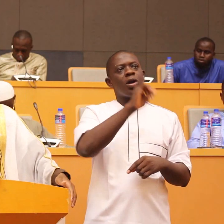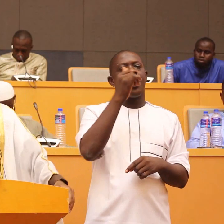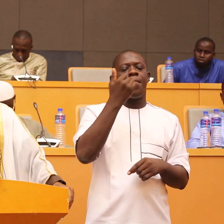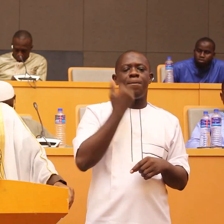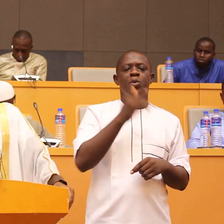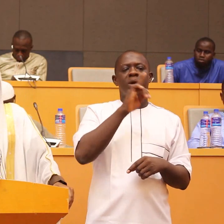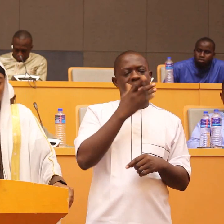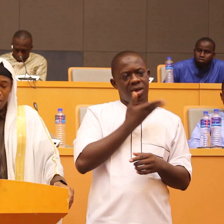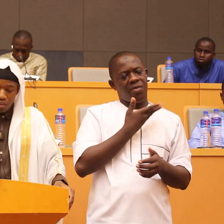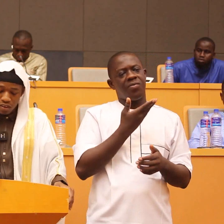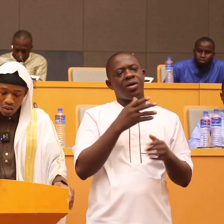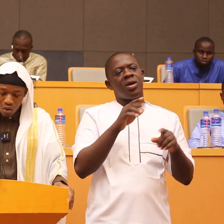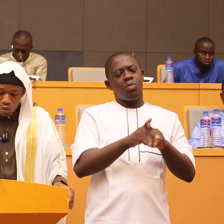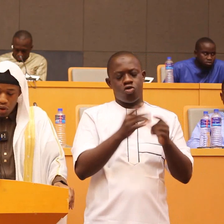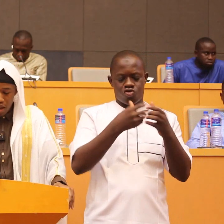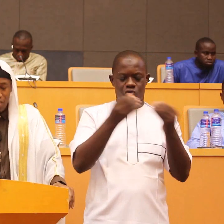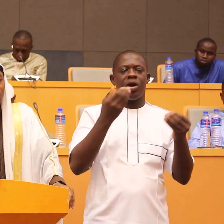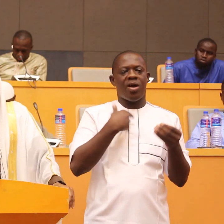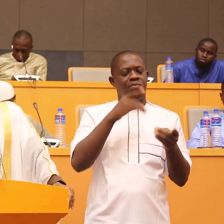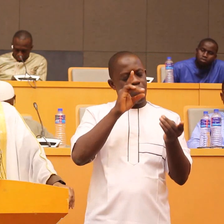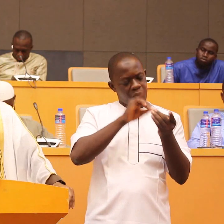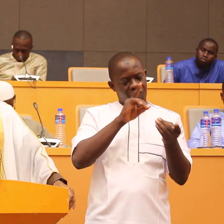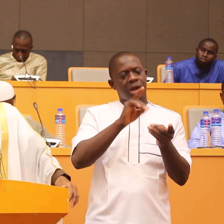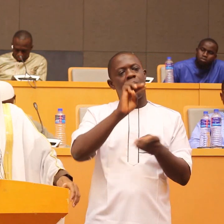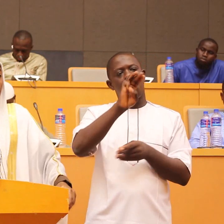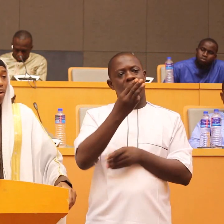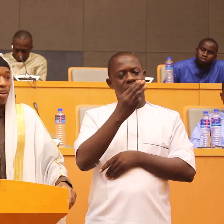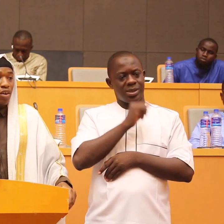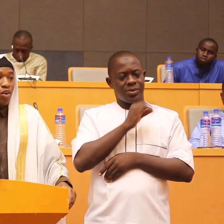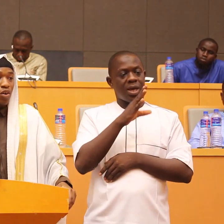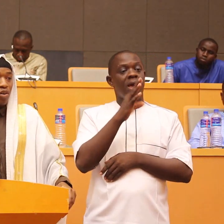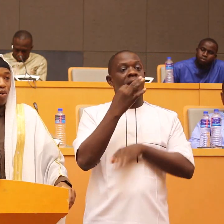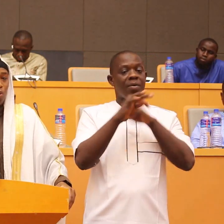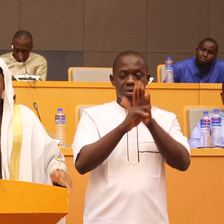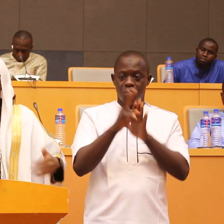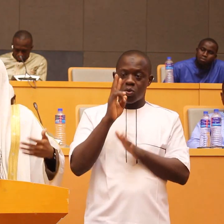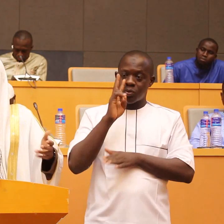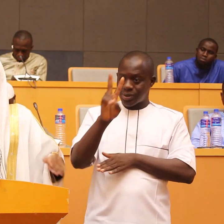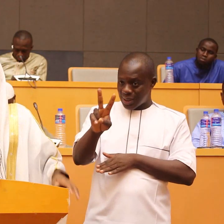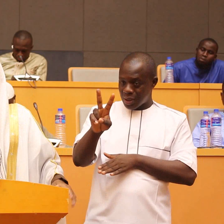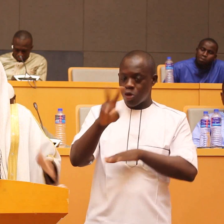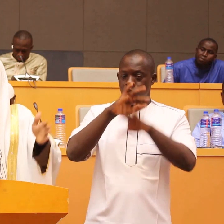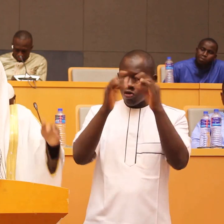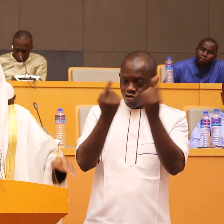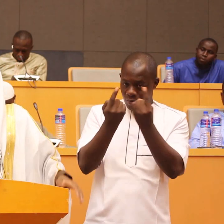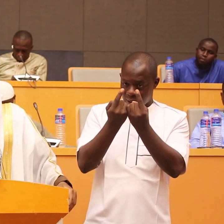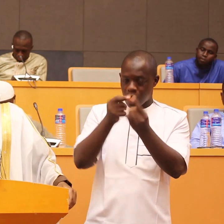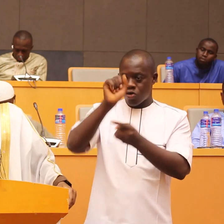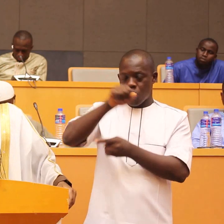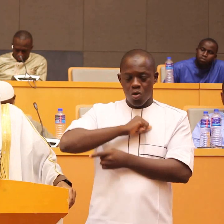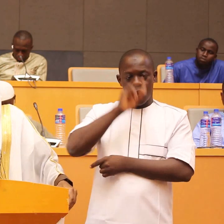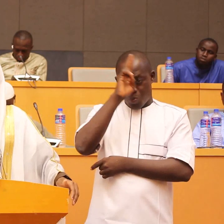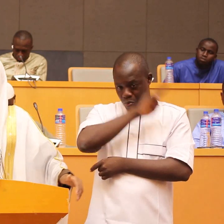prophet says whoever sees something in his brother which he likes what should you